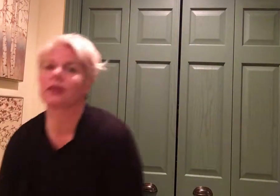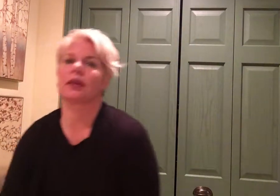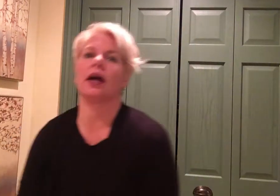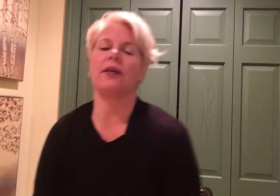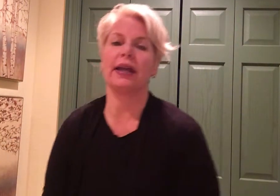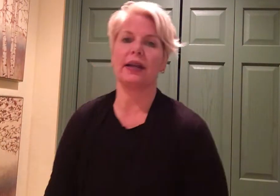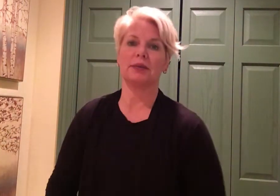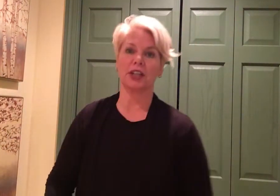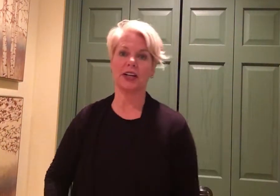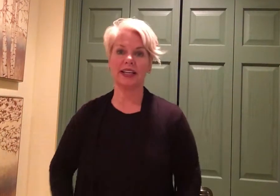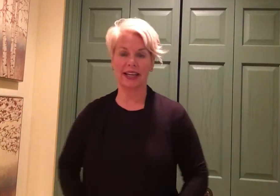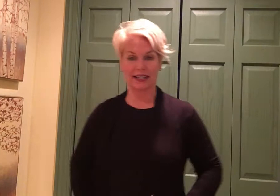Alright, I'm again.